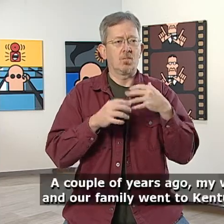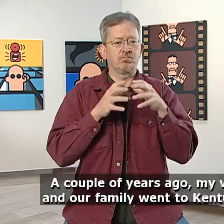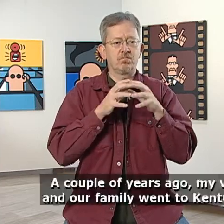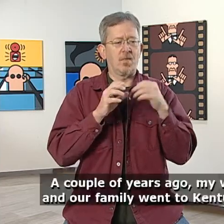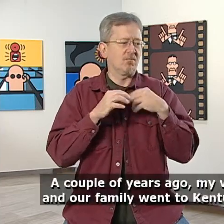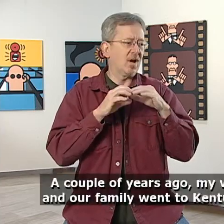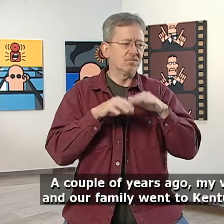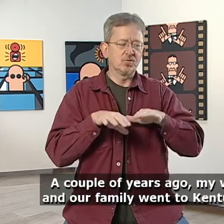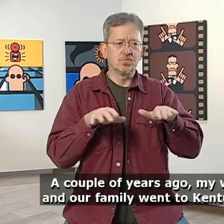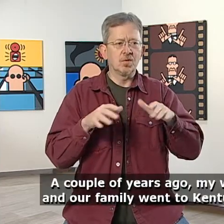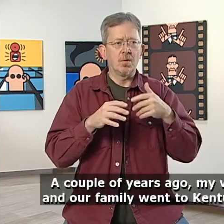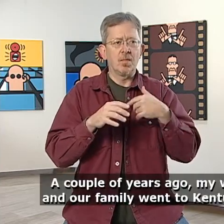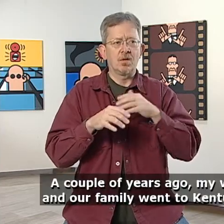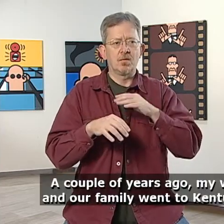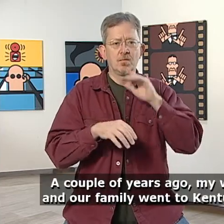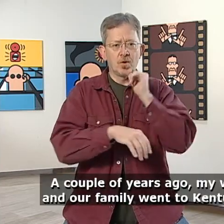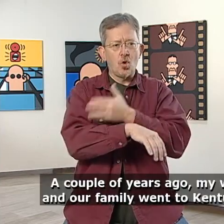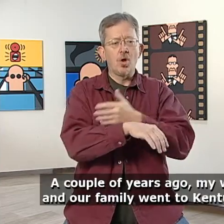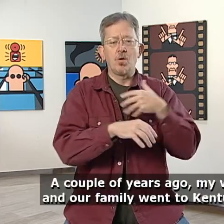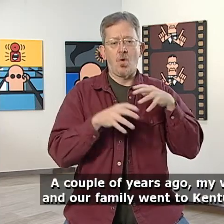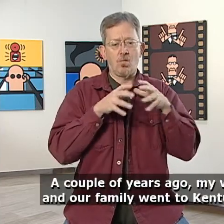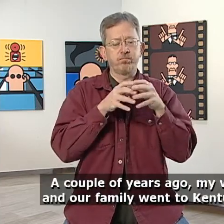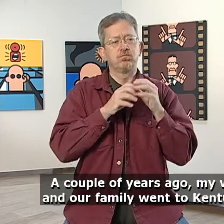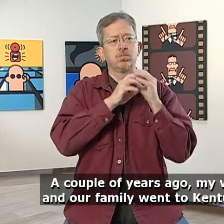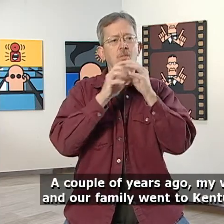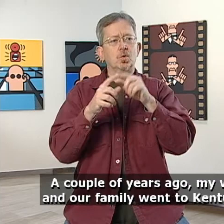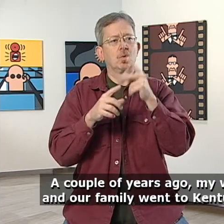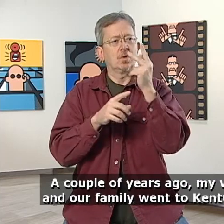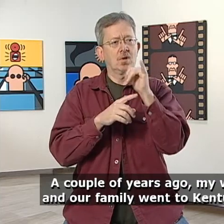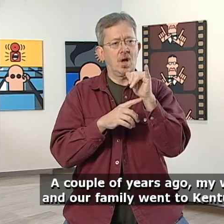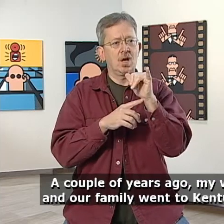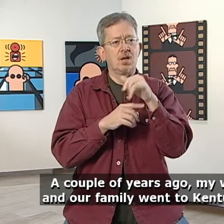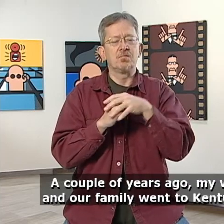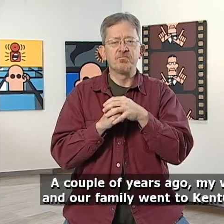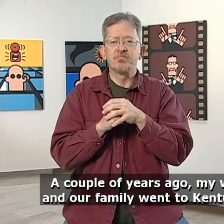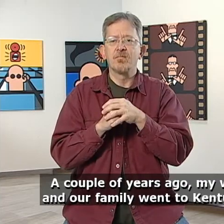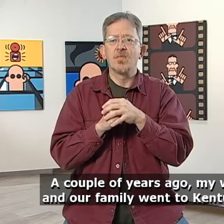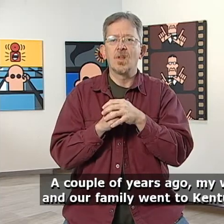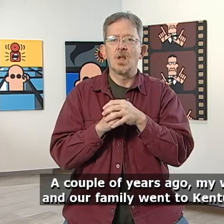A couple of years ago, my wife and our family went to Kentucky.